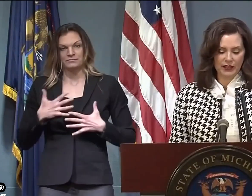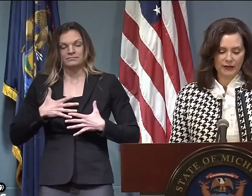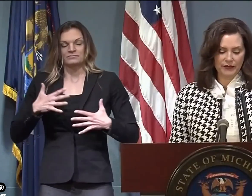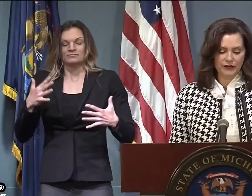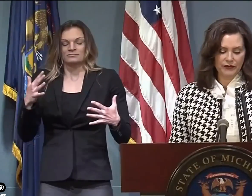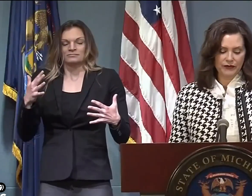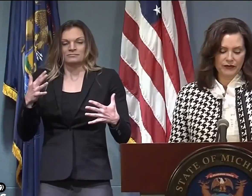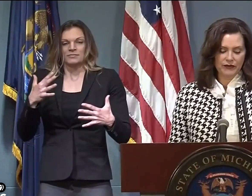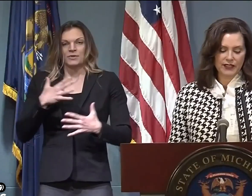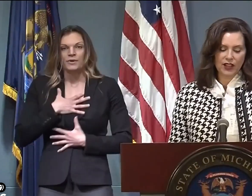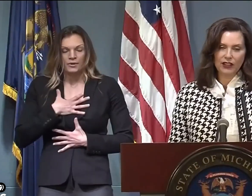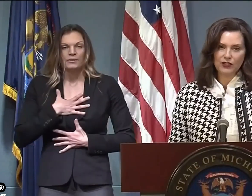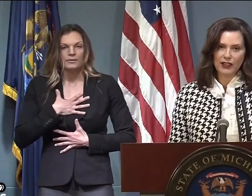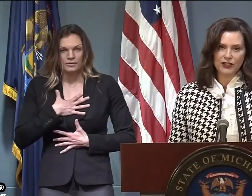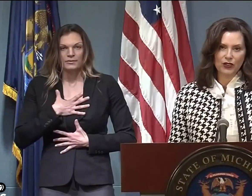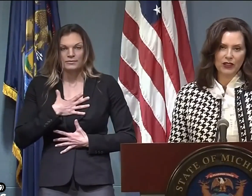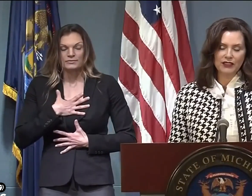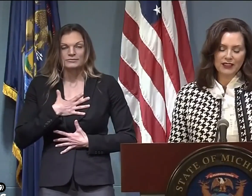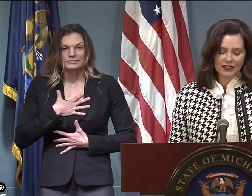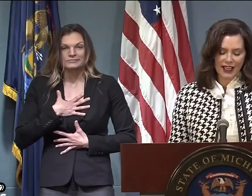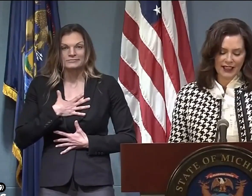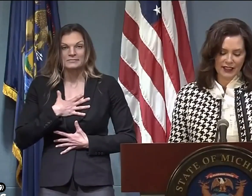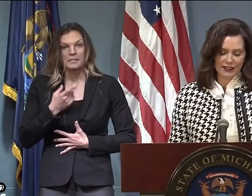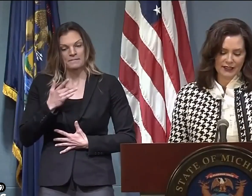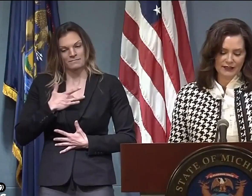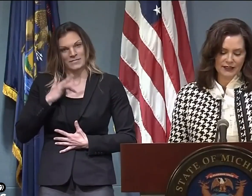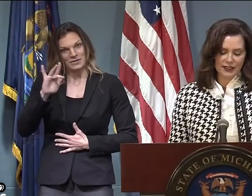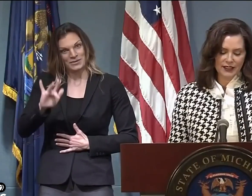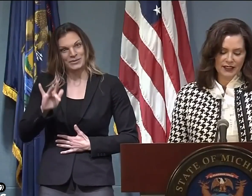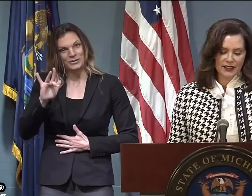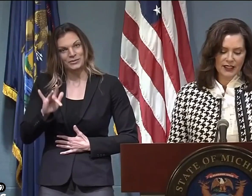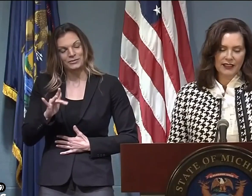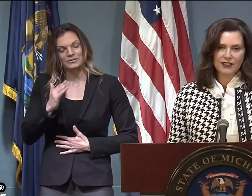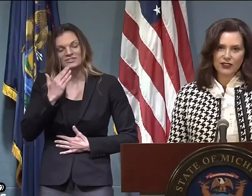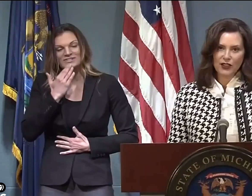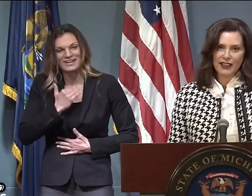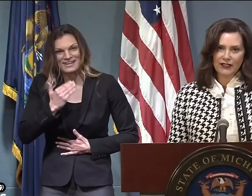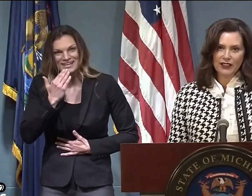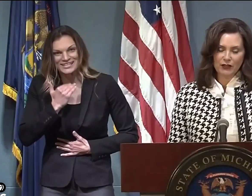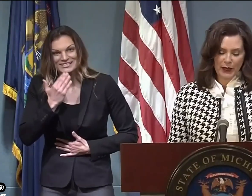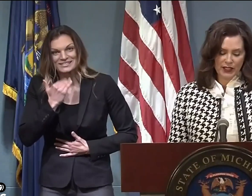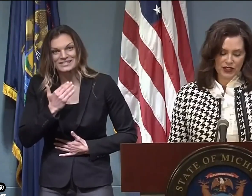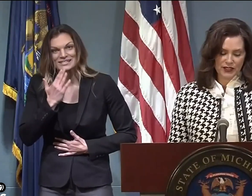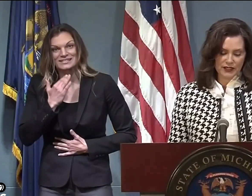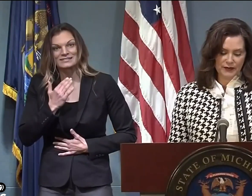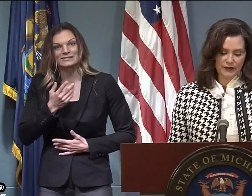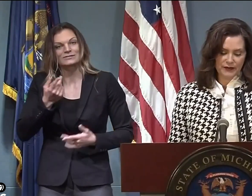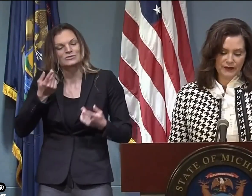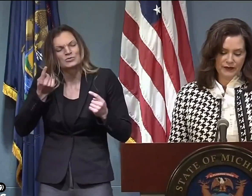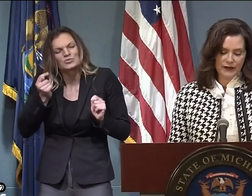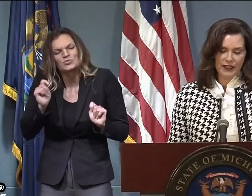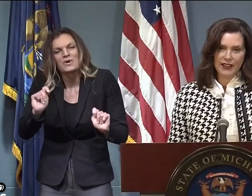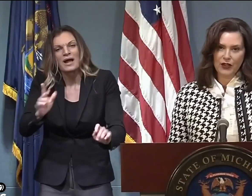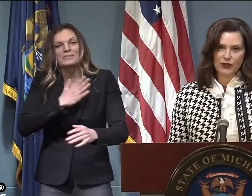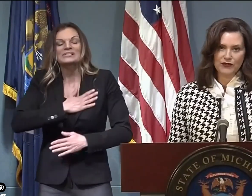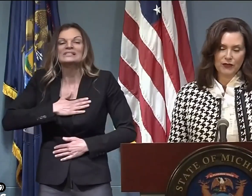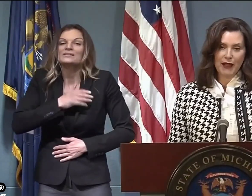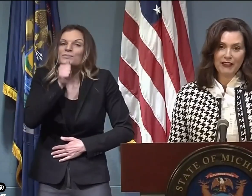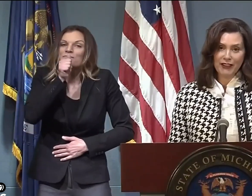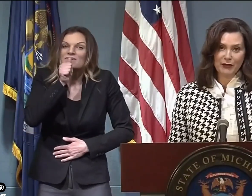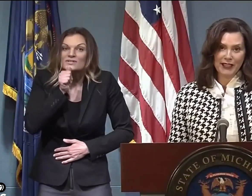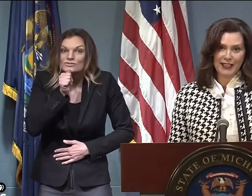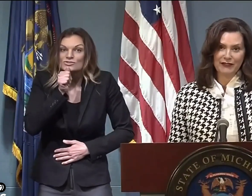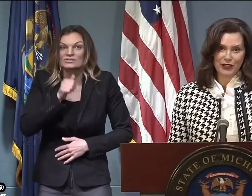Let's all take a moment to show some empathy. Let's all try to show a little kindness. And let's all try to have a little